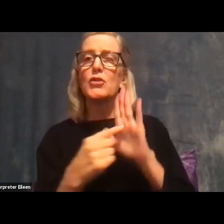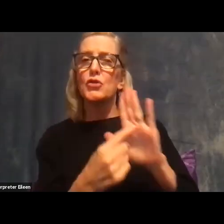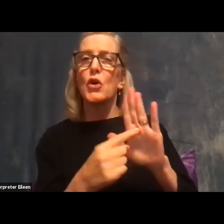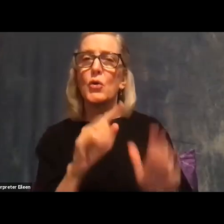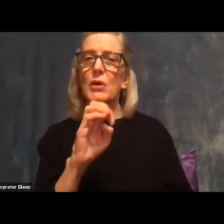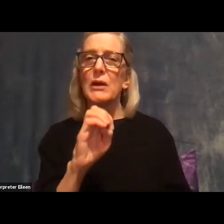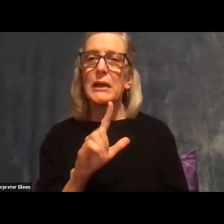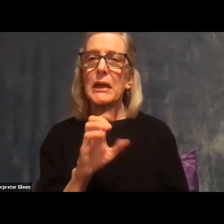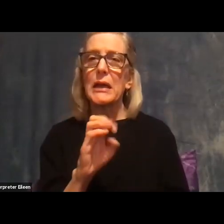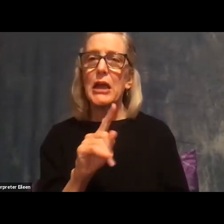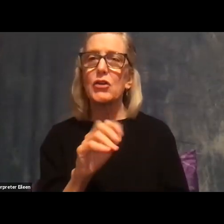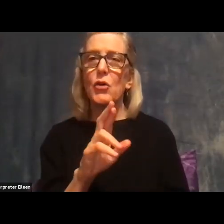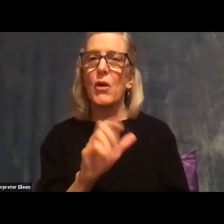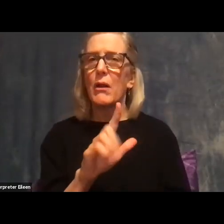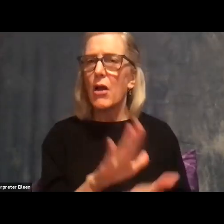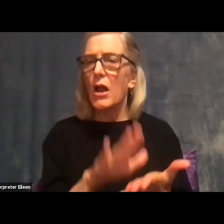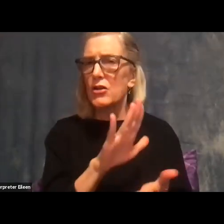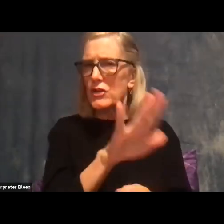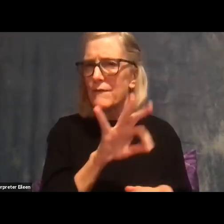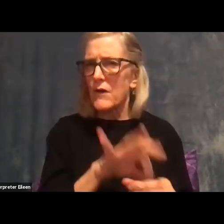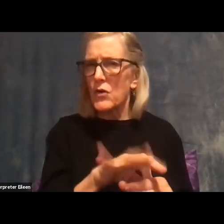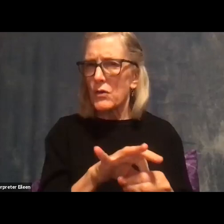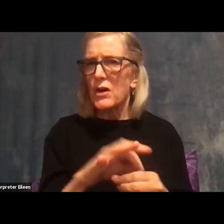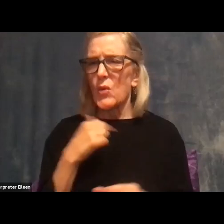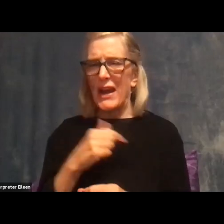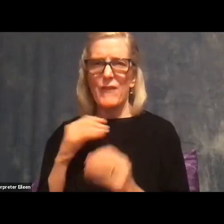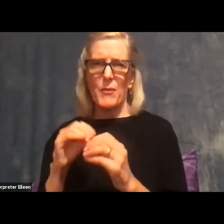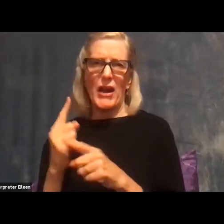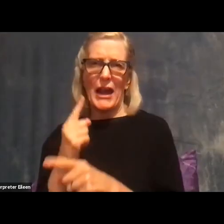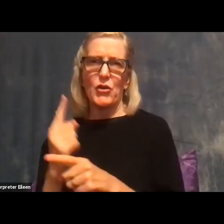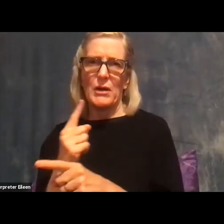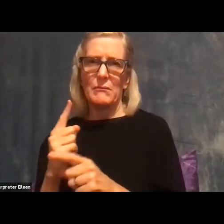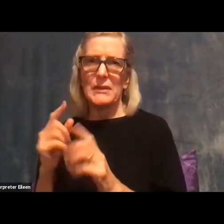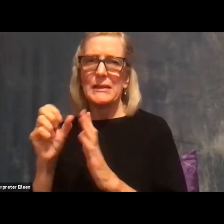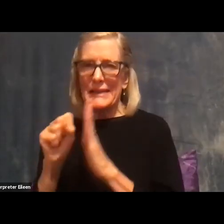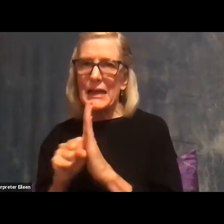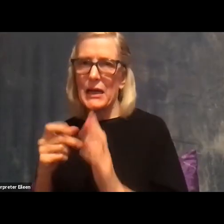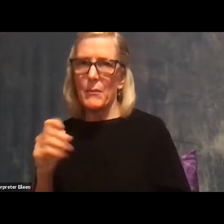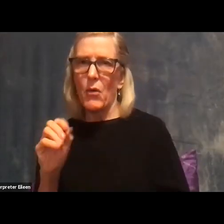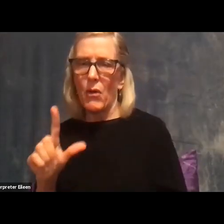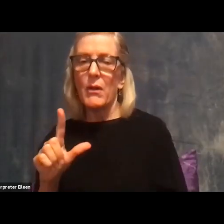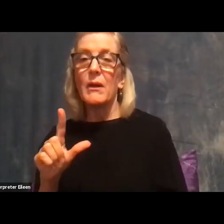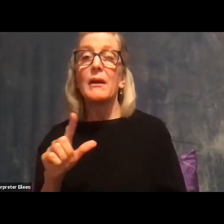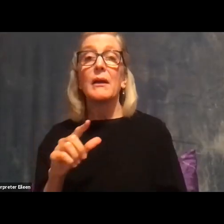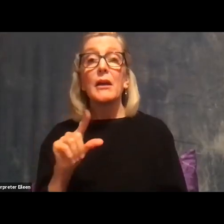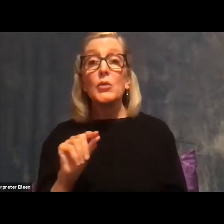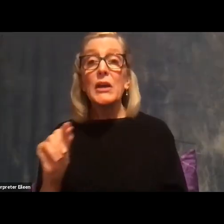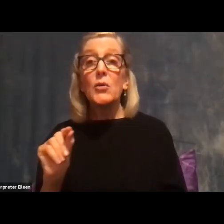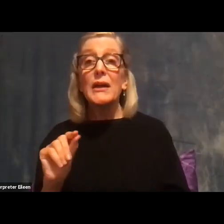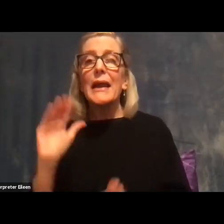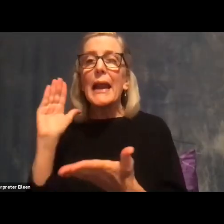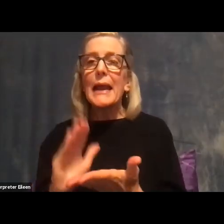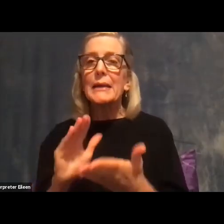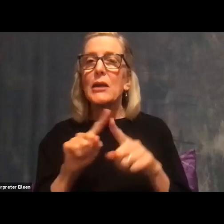information from polling in swing states. So in 2020, we just are, there's less reliance on the national polls to predict those state